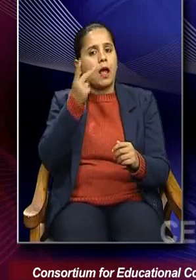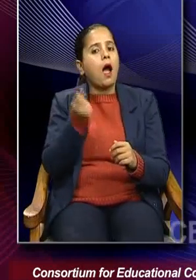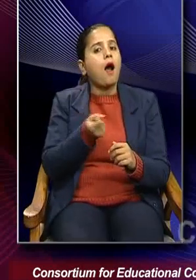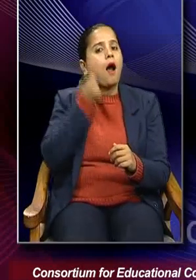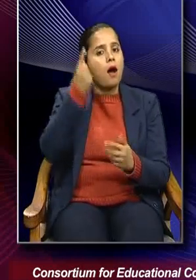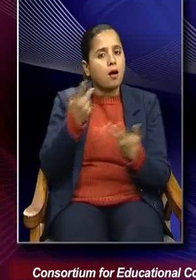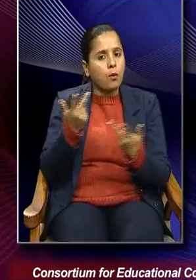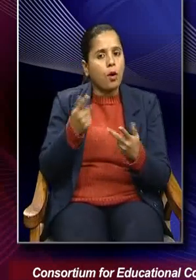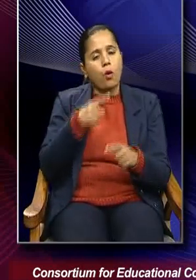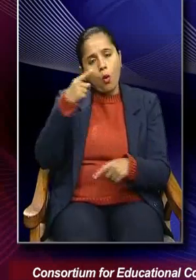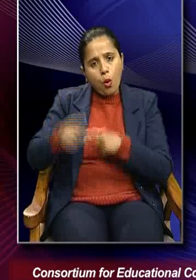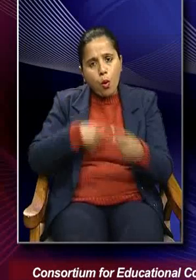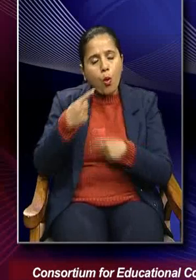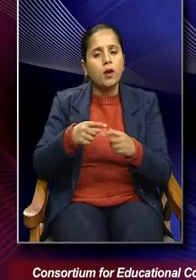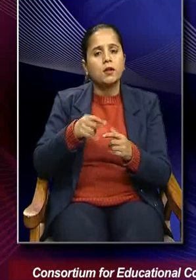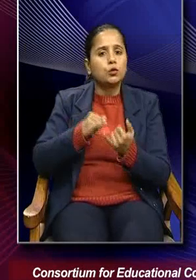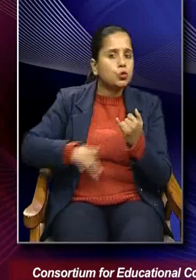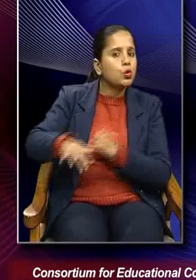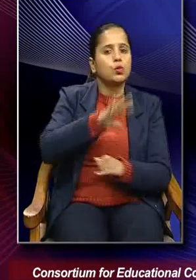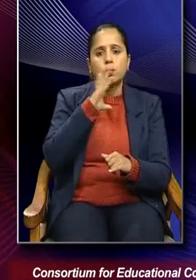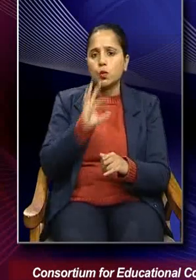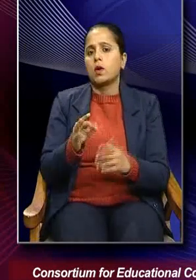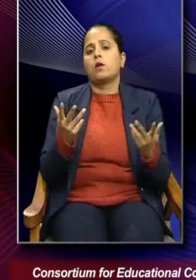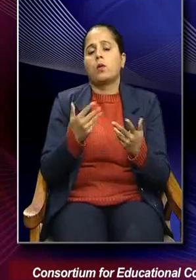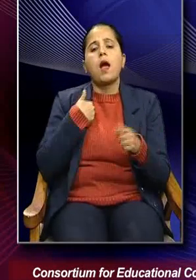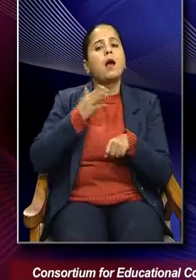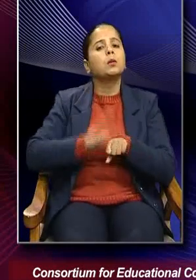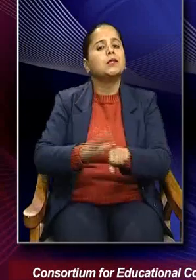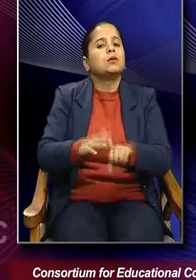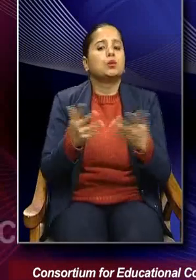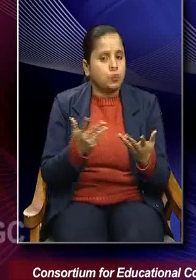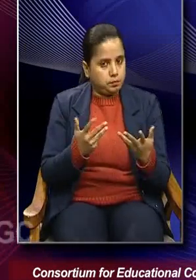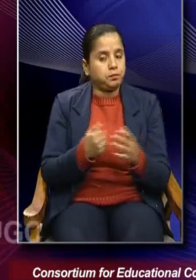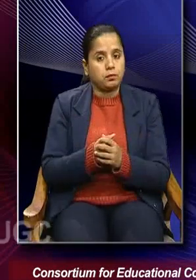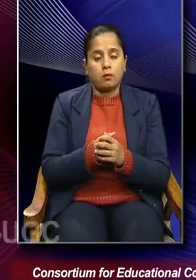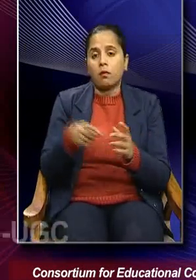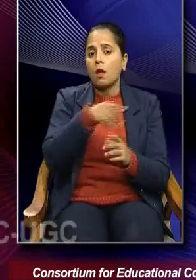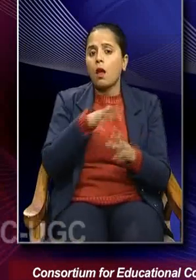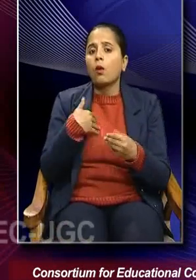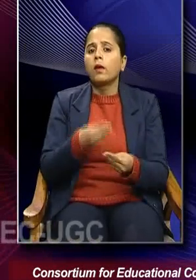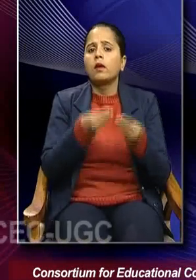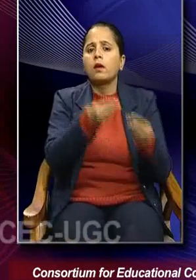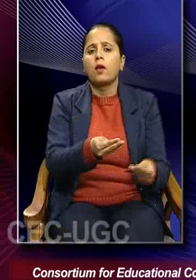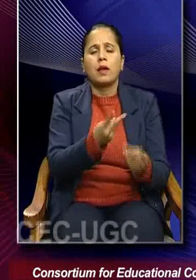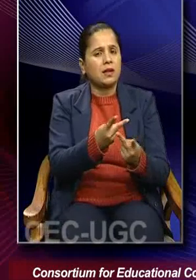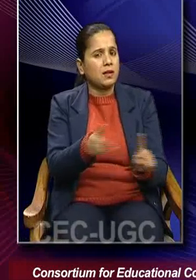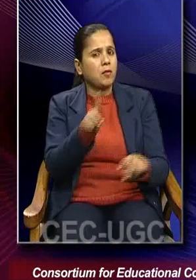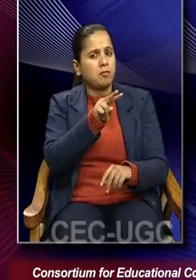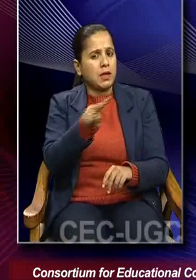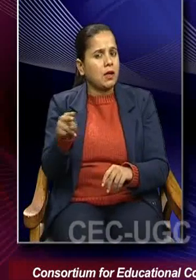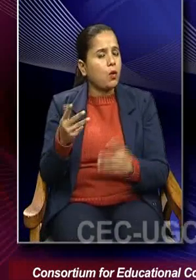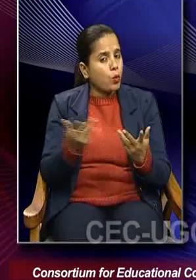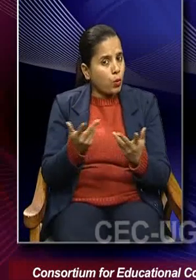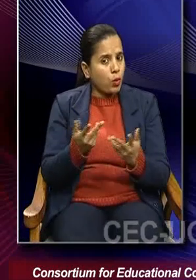everyday social reality, how we experience it, how we give a different meaning to it